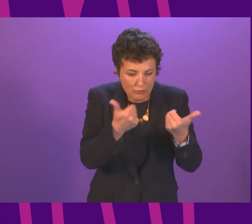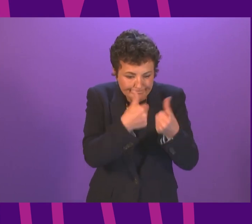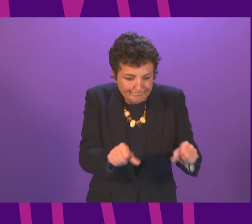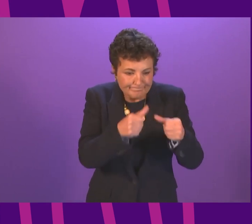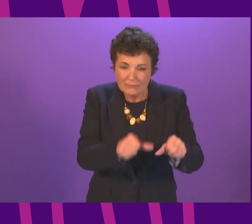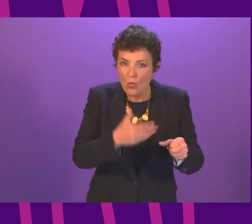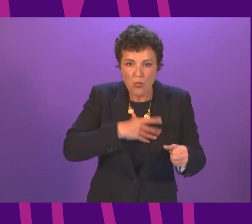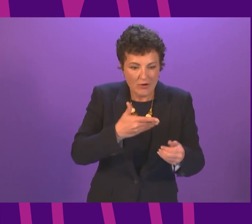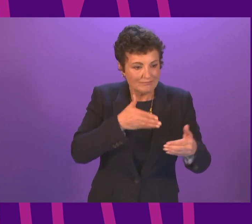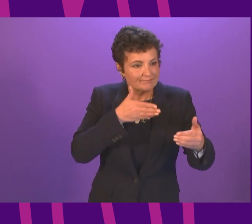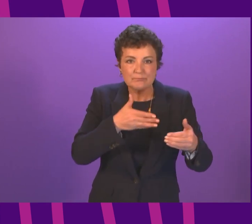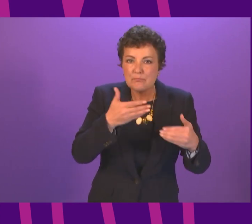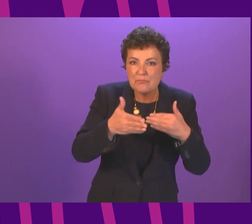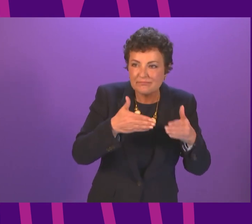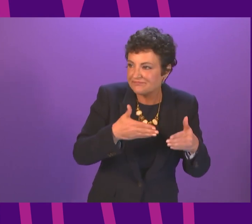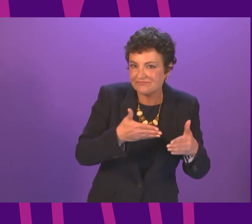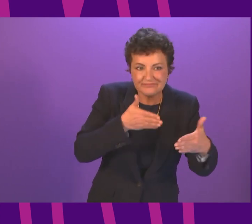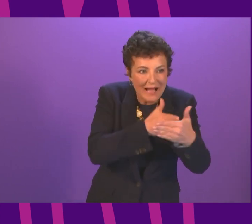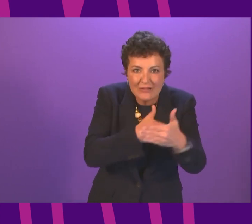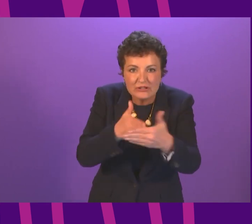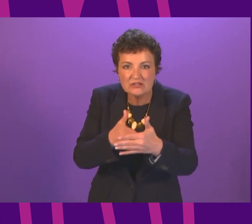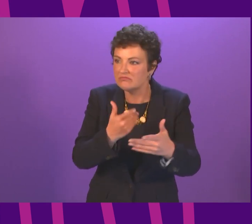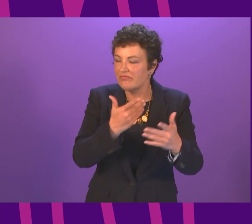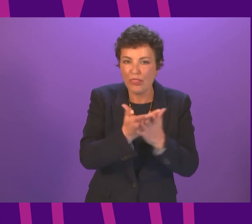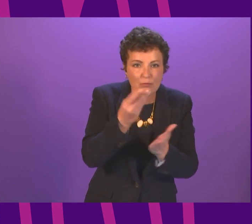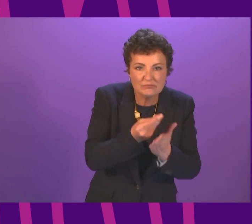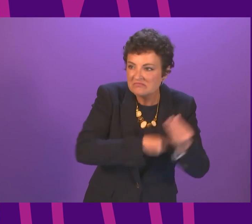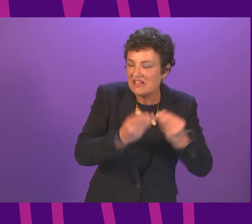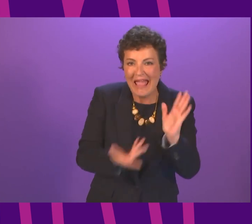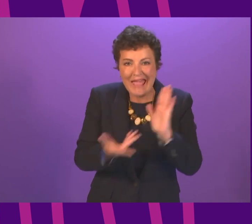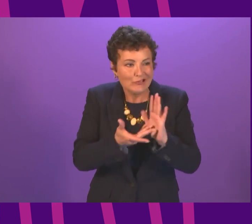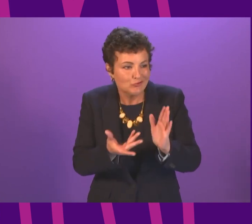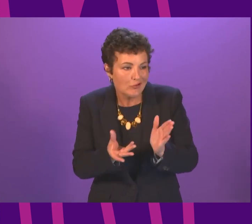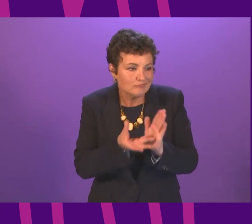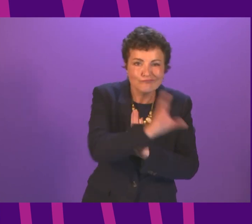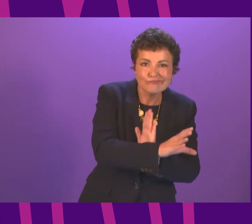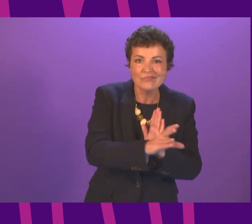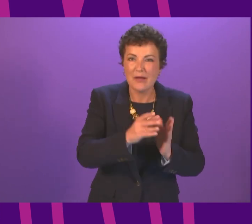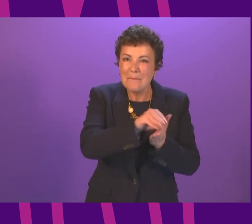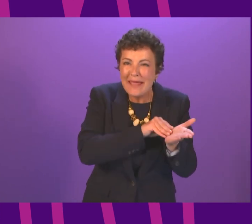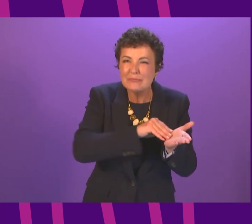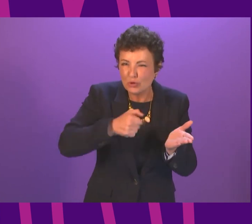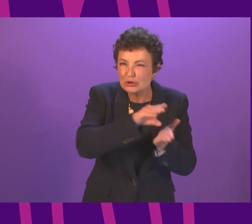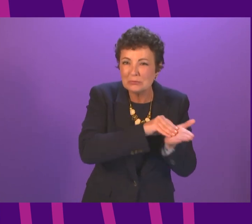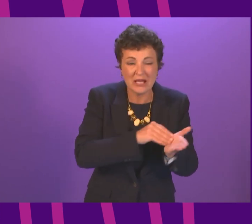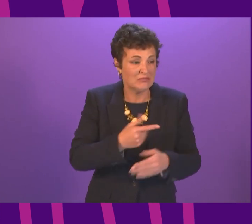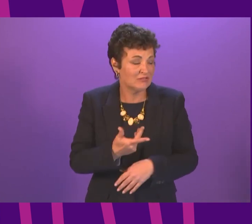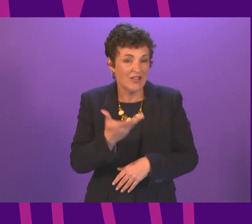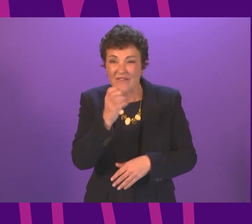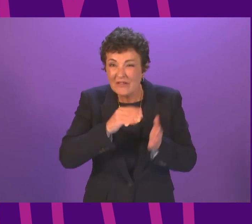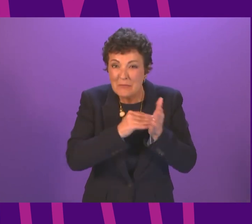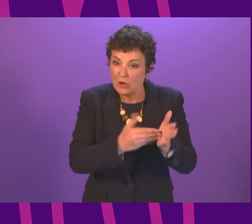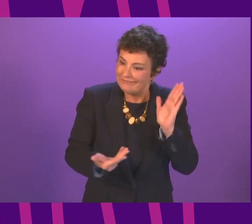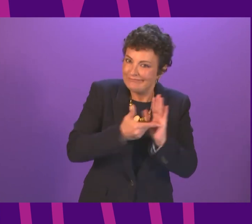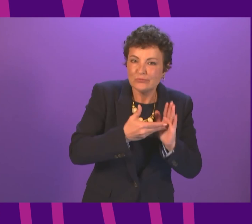£100 million to support families through the pandemic payments, £50 million for universal free school meals expansion and, of course, the